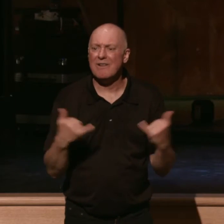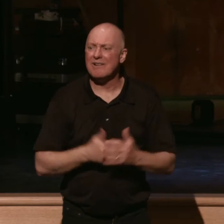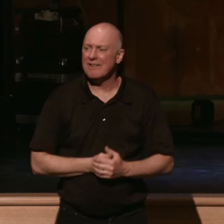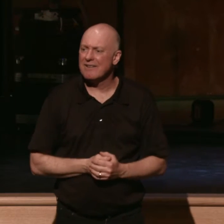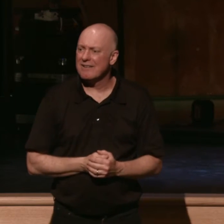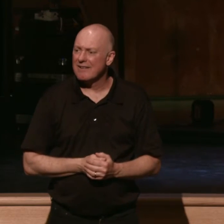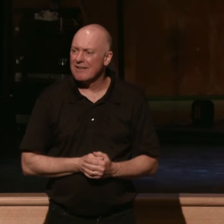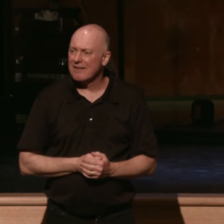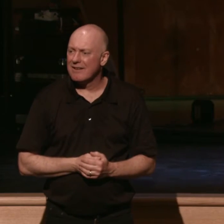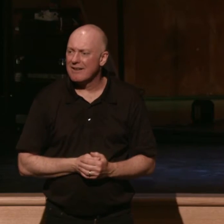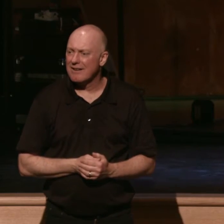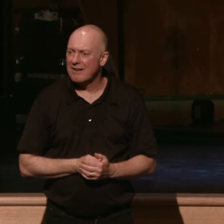You know what I want to be done with today?